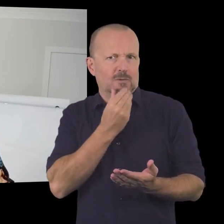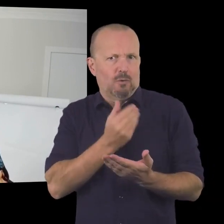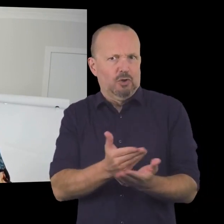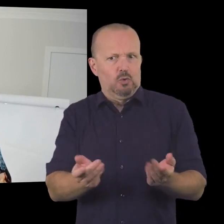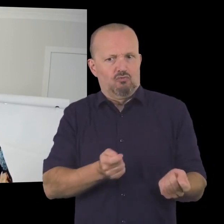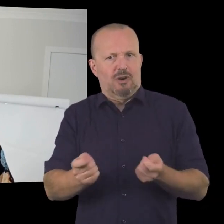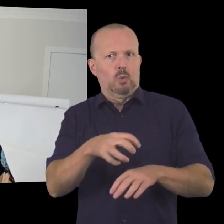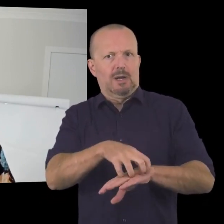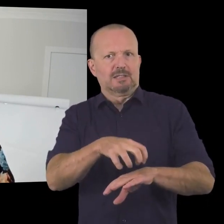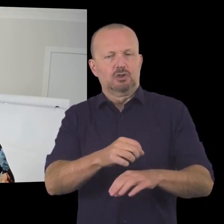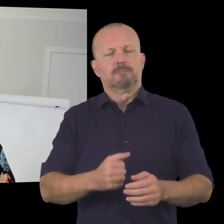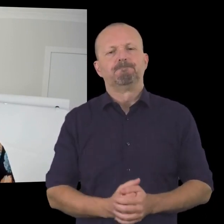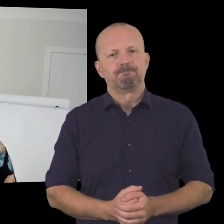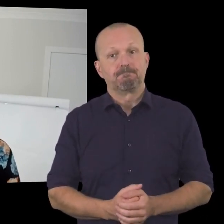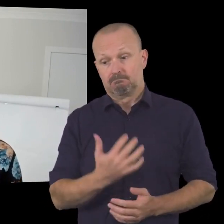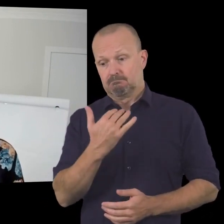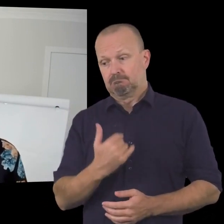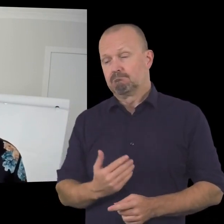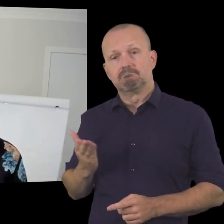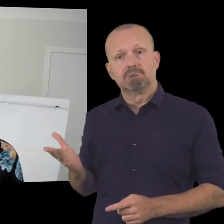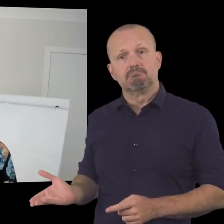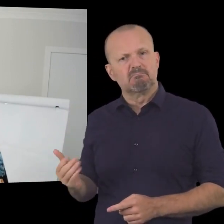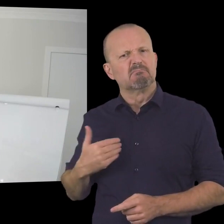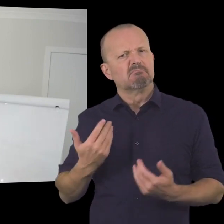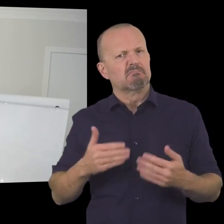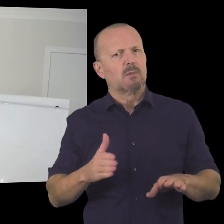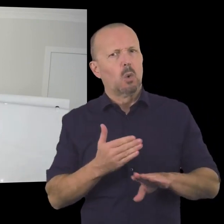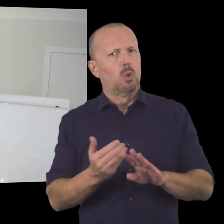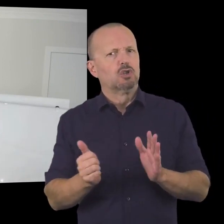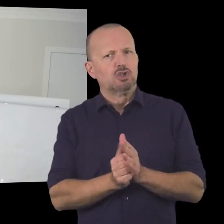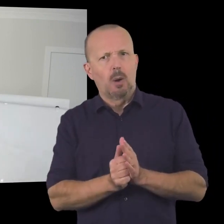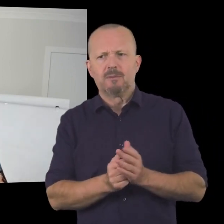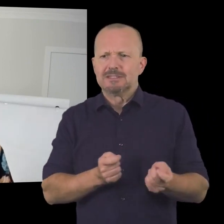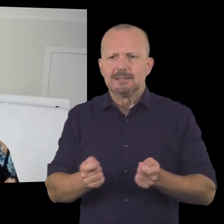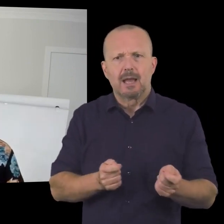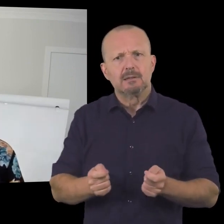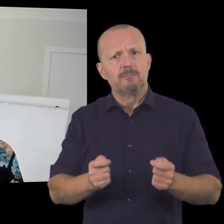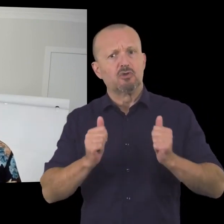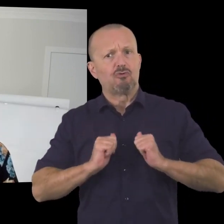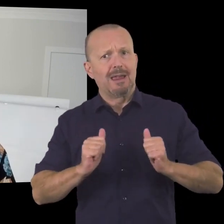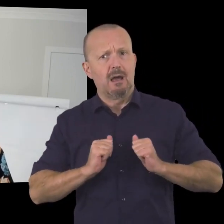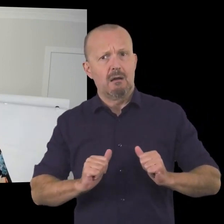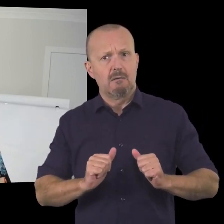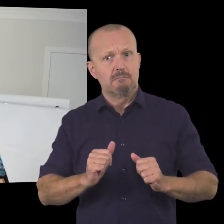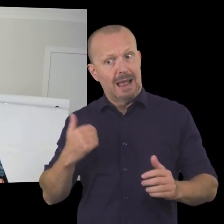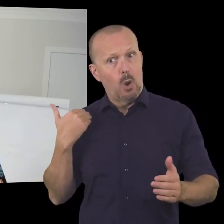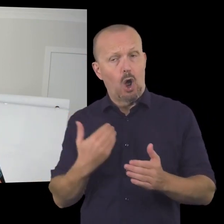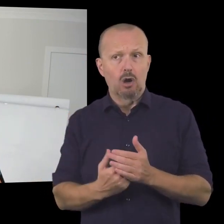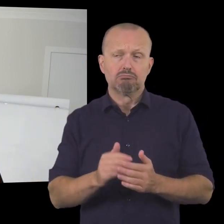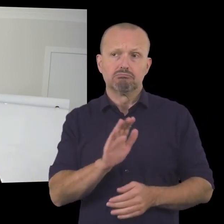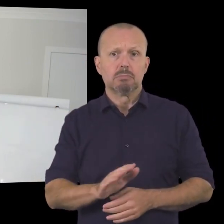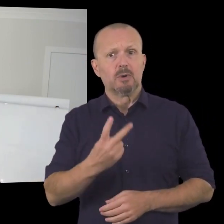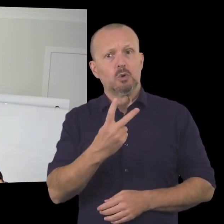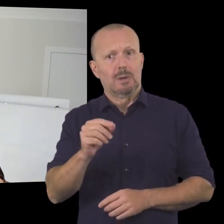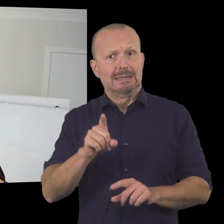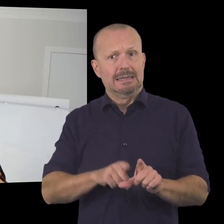organization so a little bit about me I've been a workshop facilitator and trainer for around about